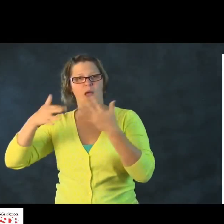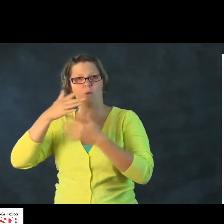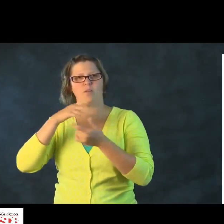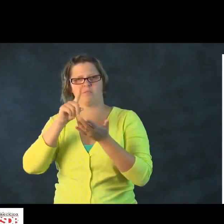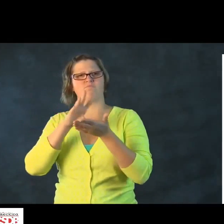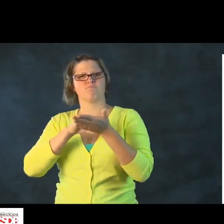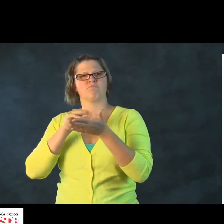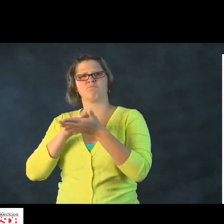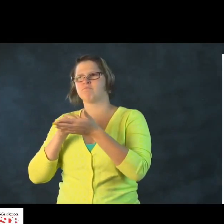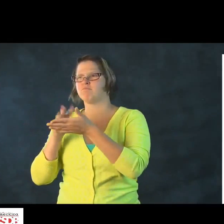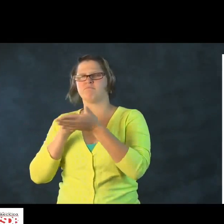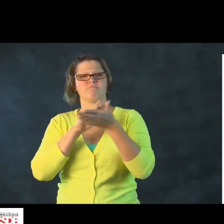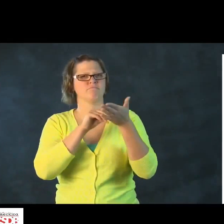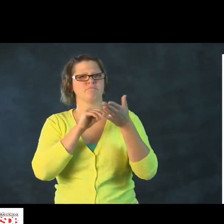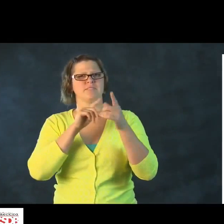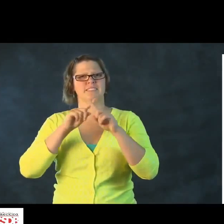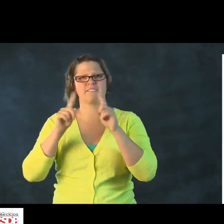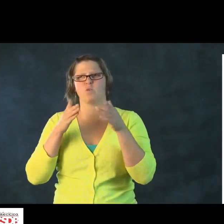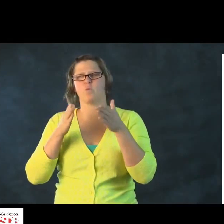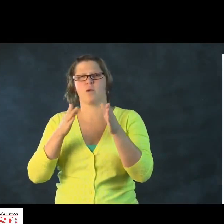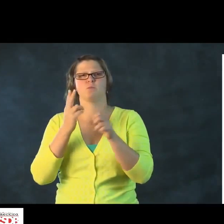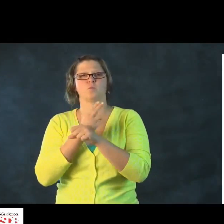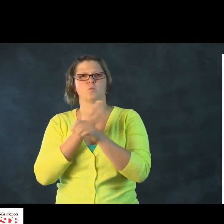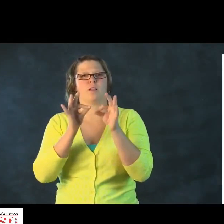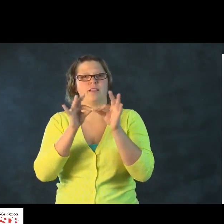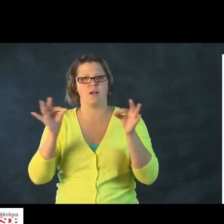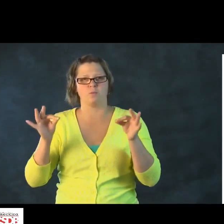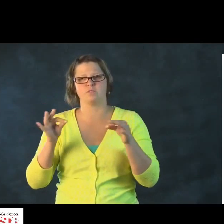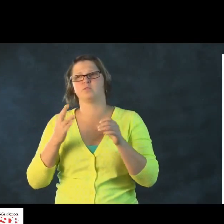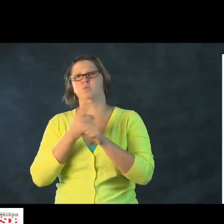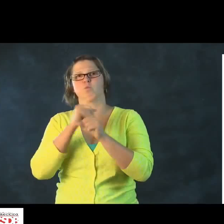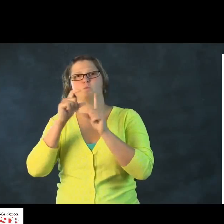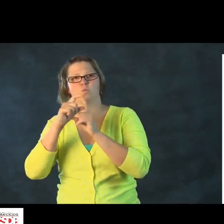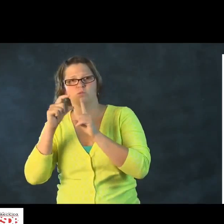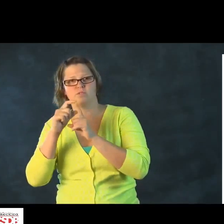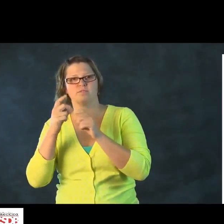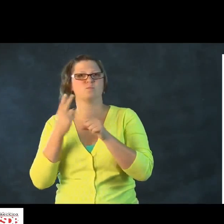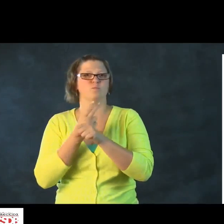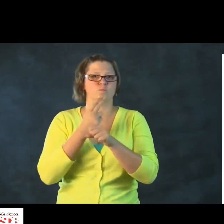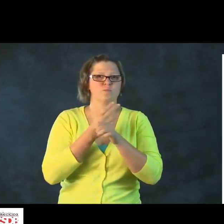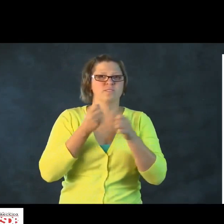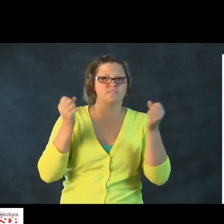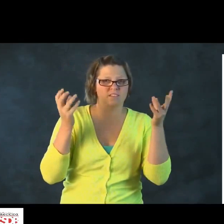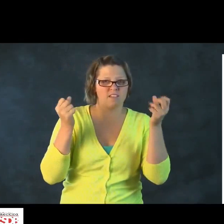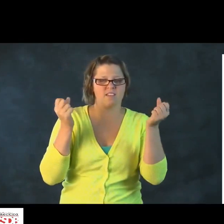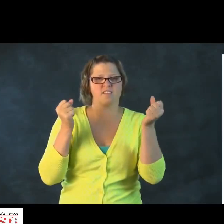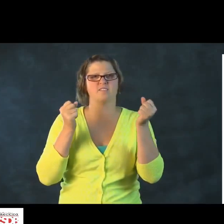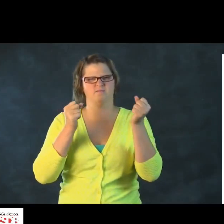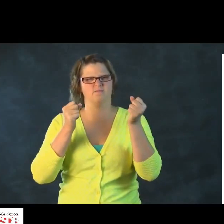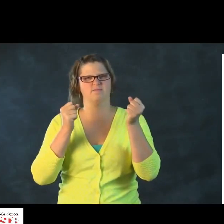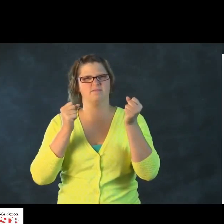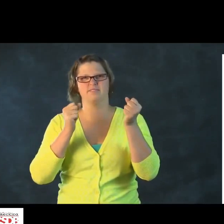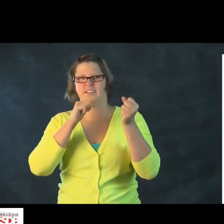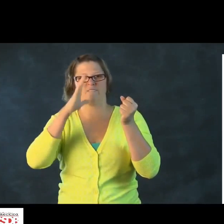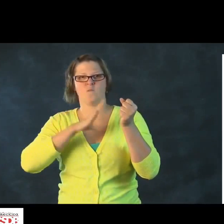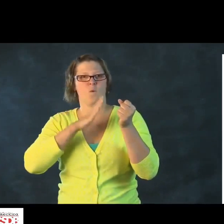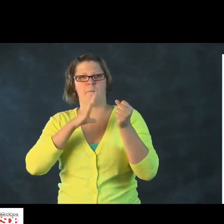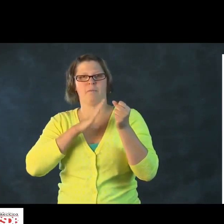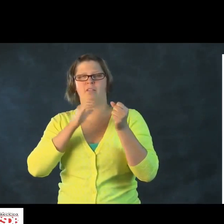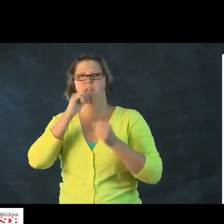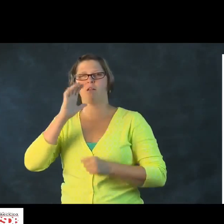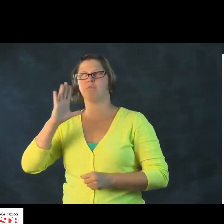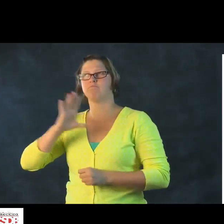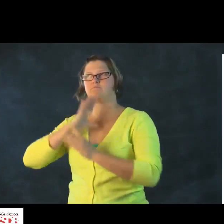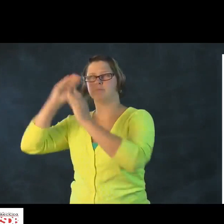friends, and interacting with people. And there are different ways that you use language, through sign and